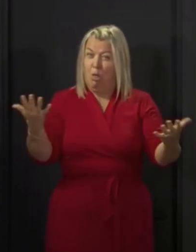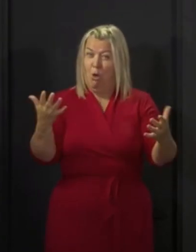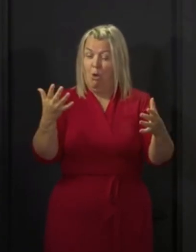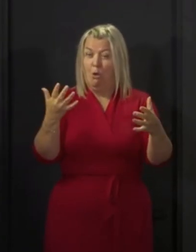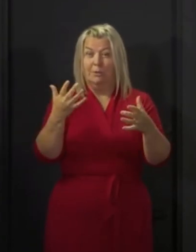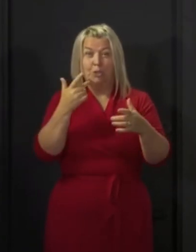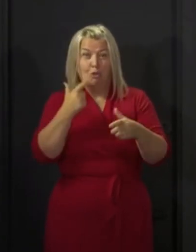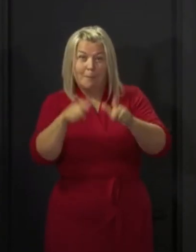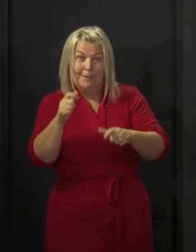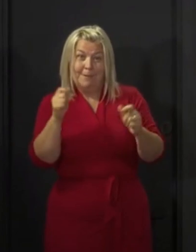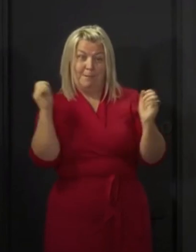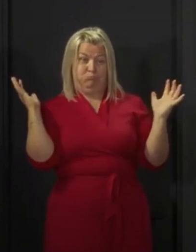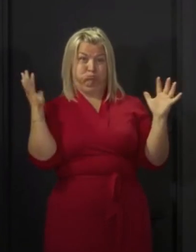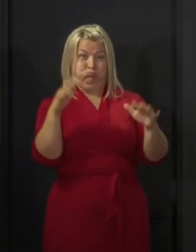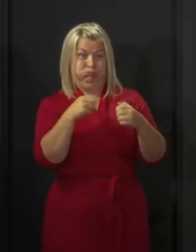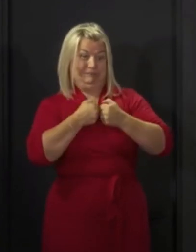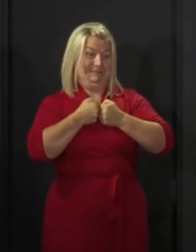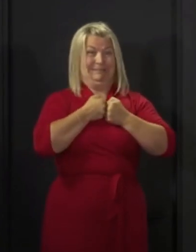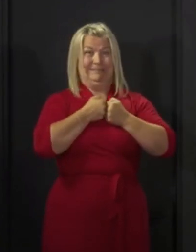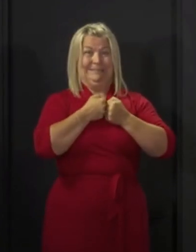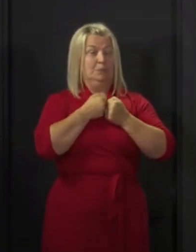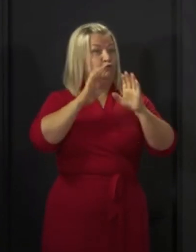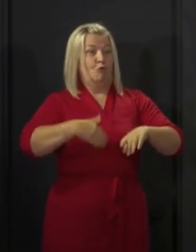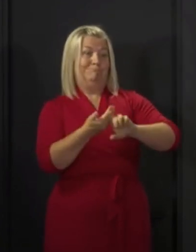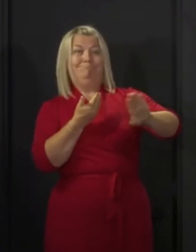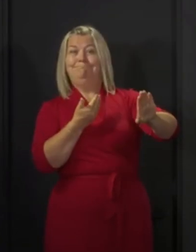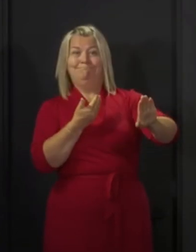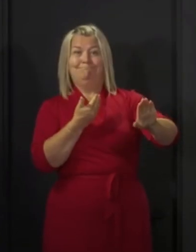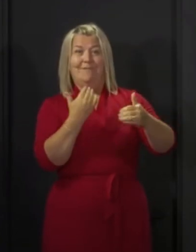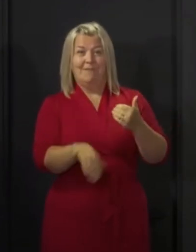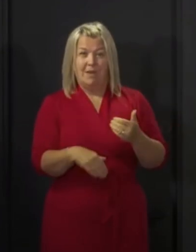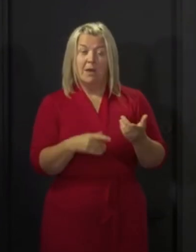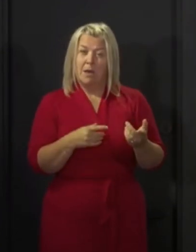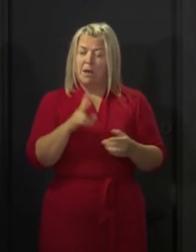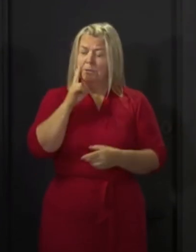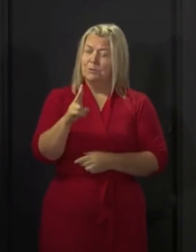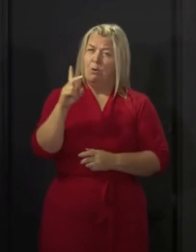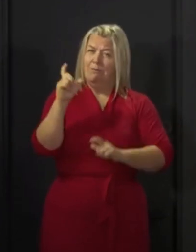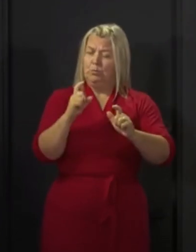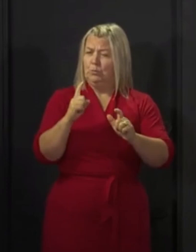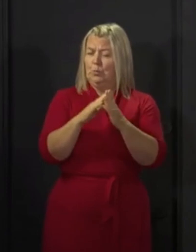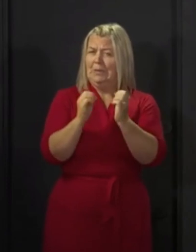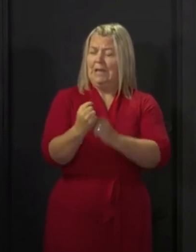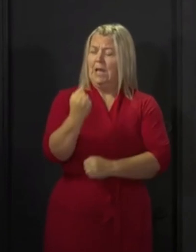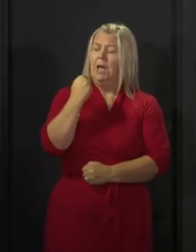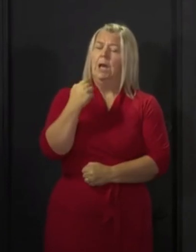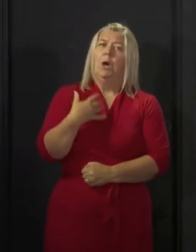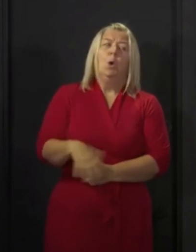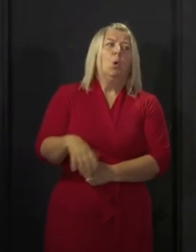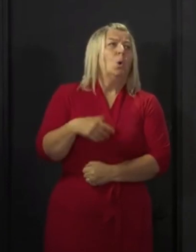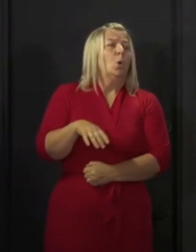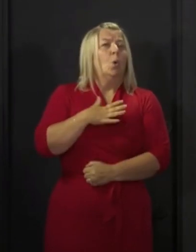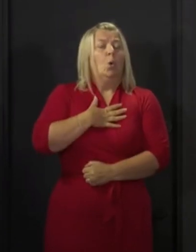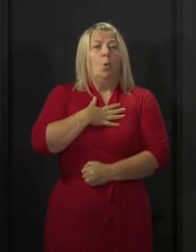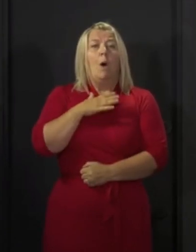gathering together with little or no physical distancing in place. I've seen pictures on social media over this weekend that not